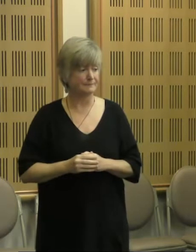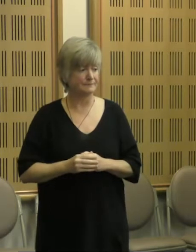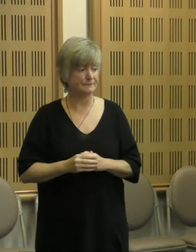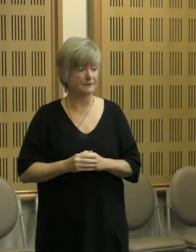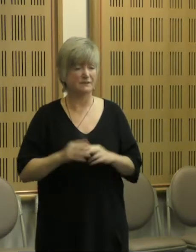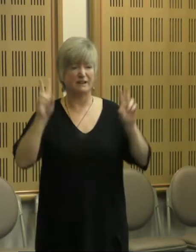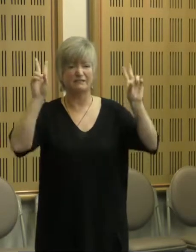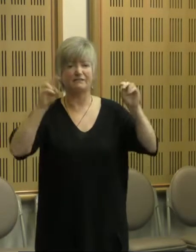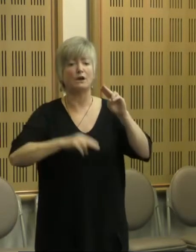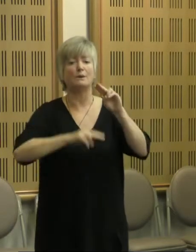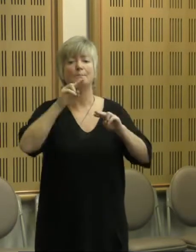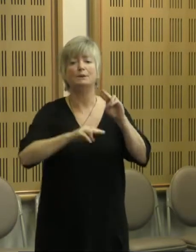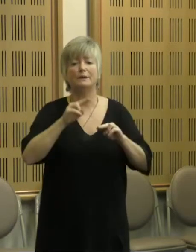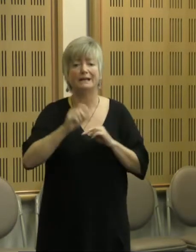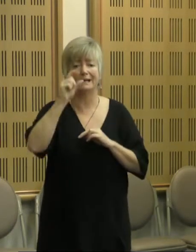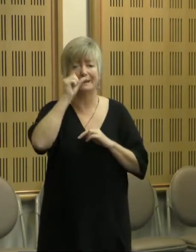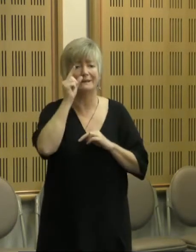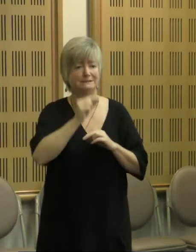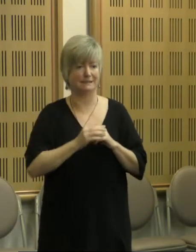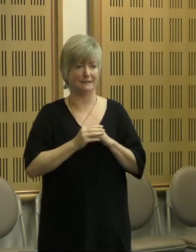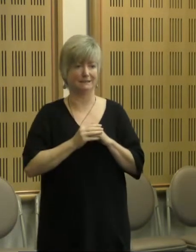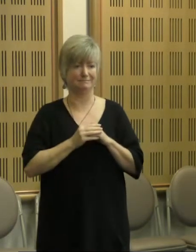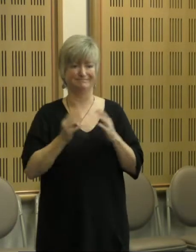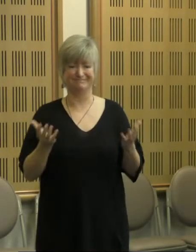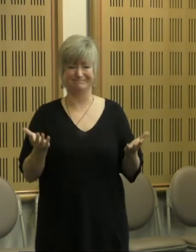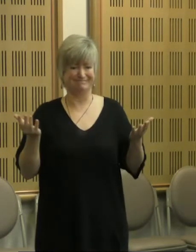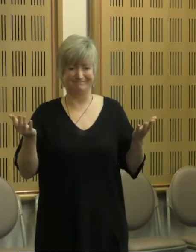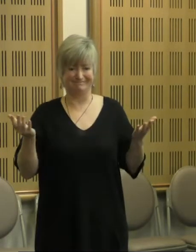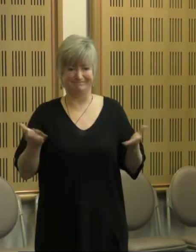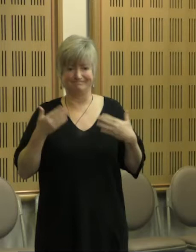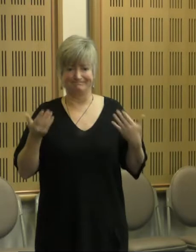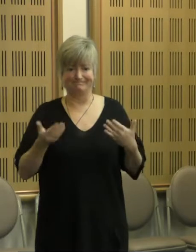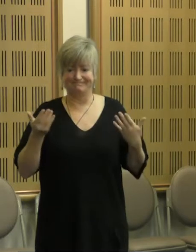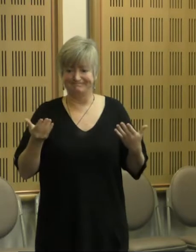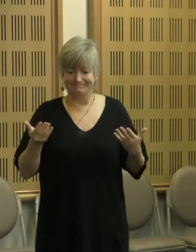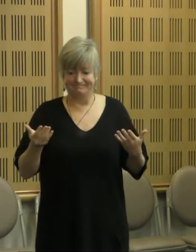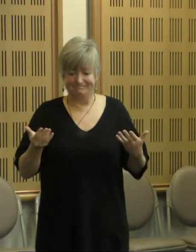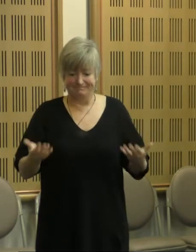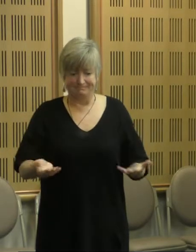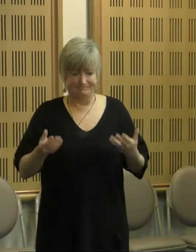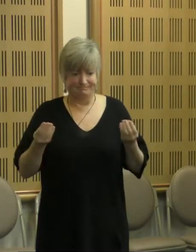capacity kind of, you know, they kind of almost, you know,